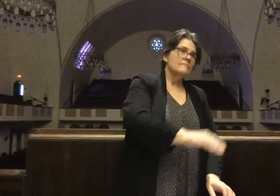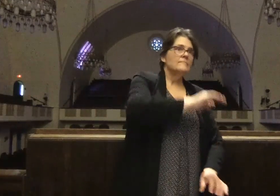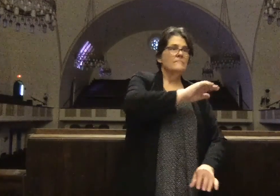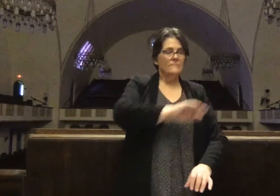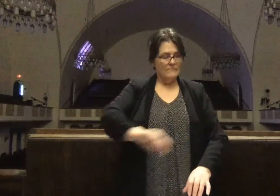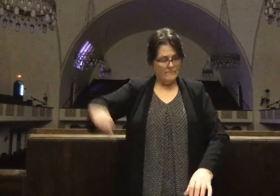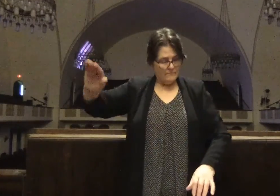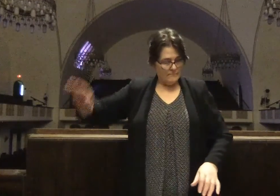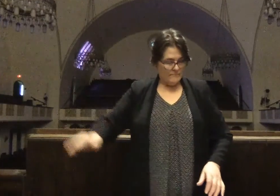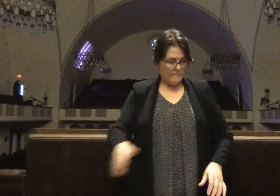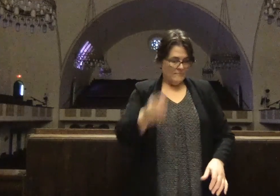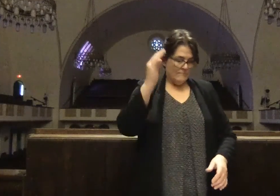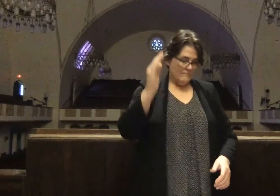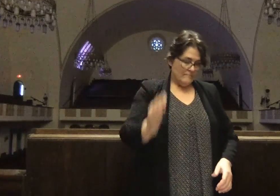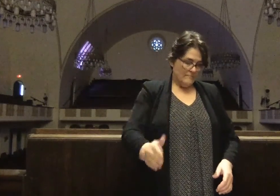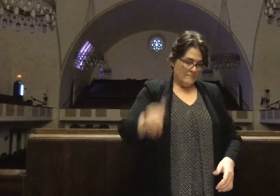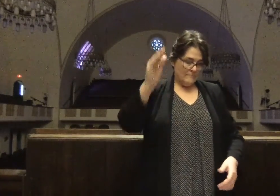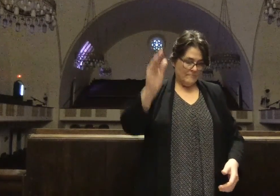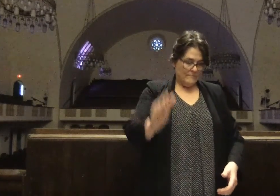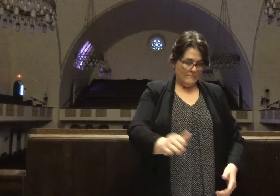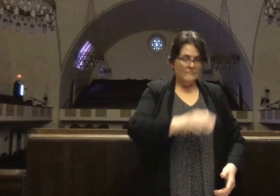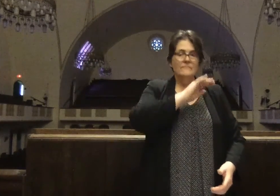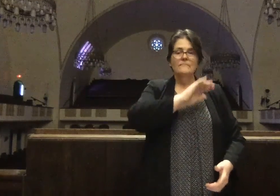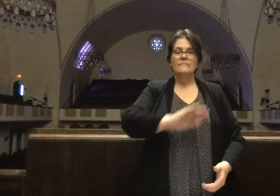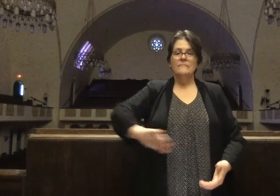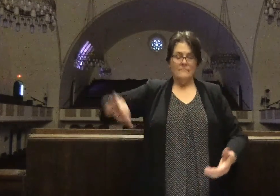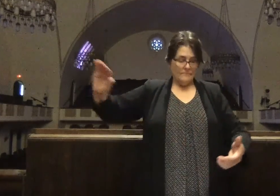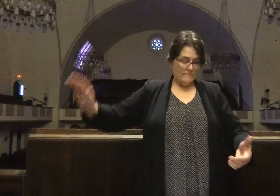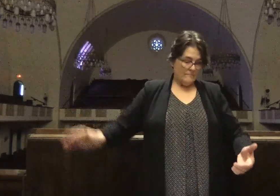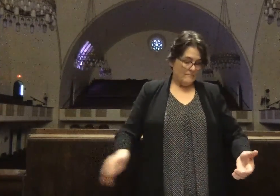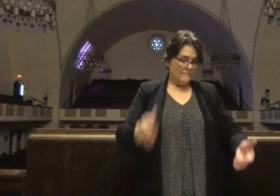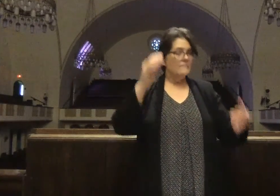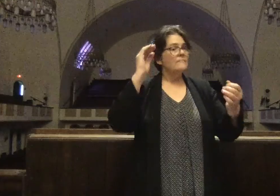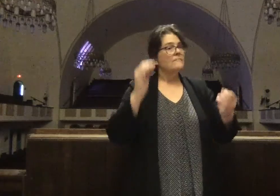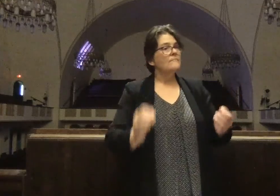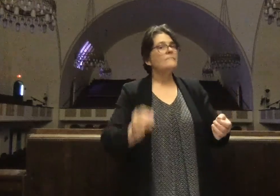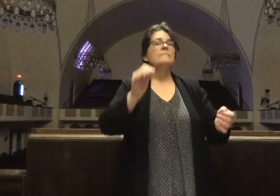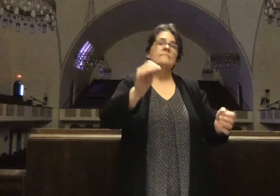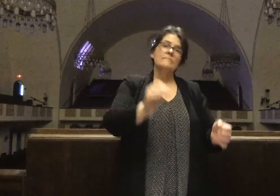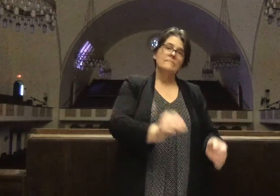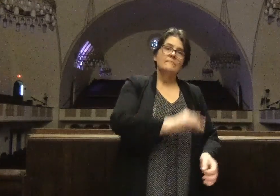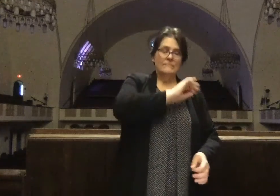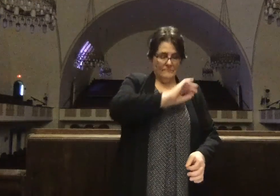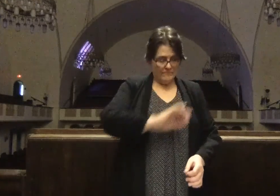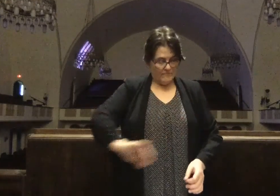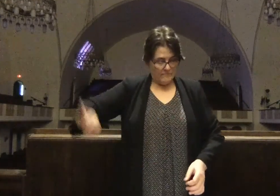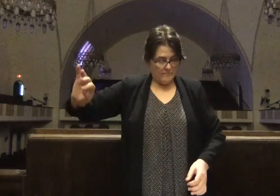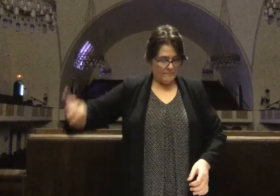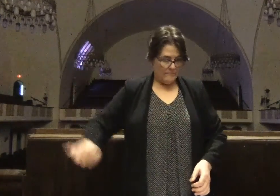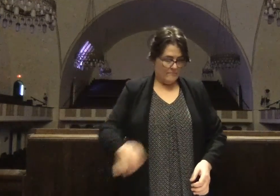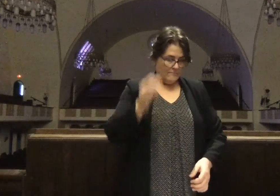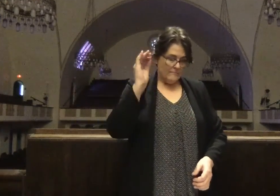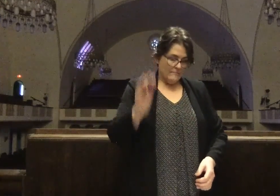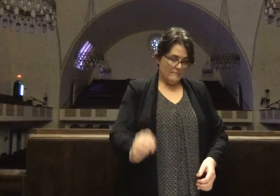of many embers, of one